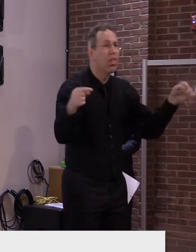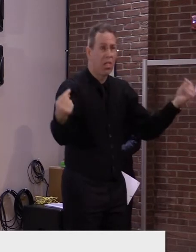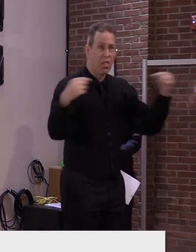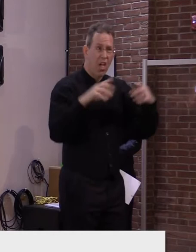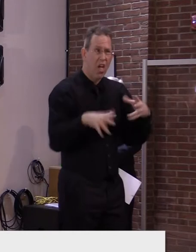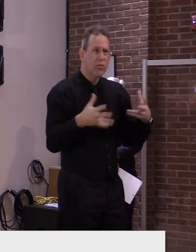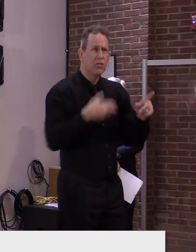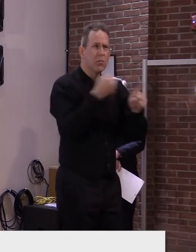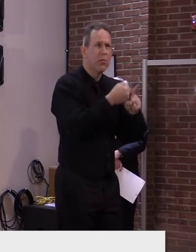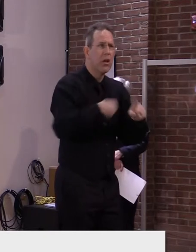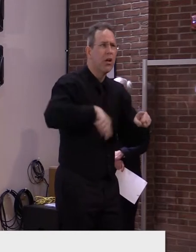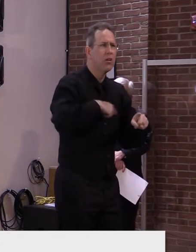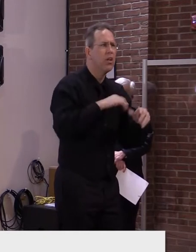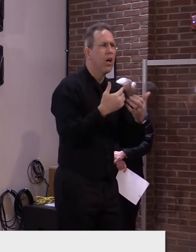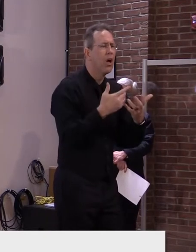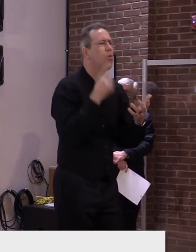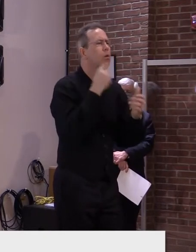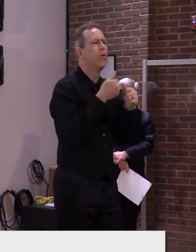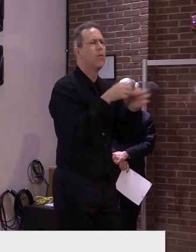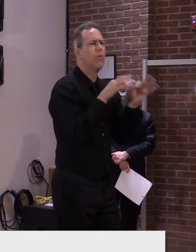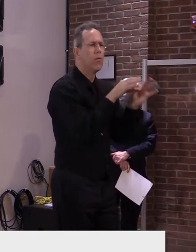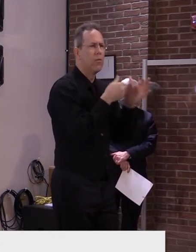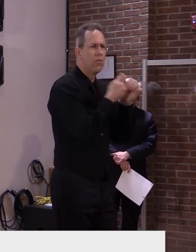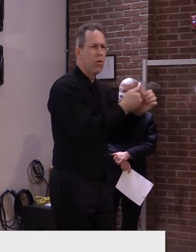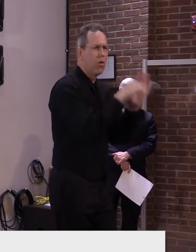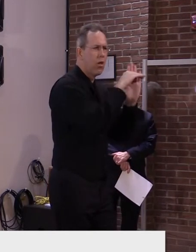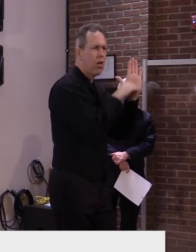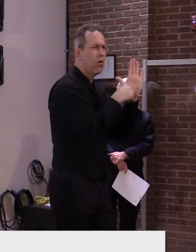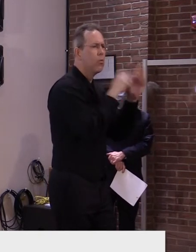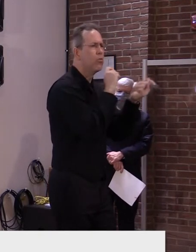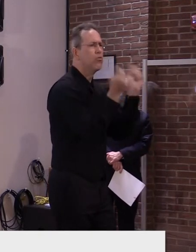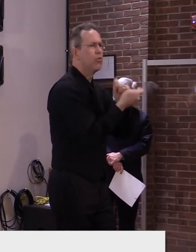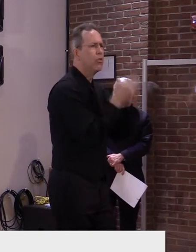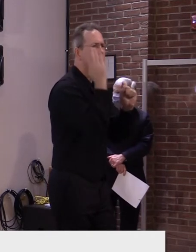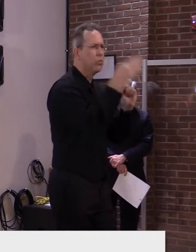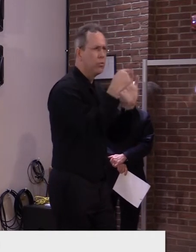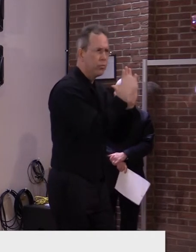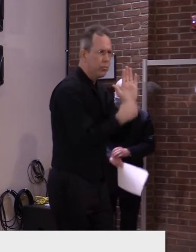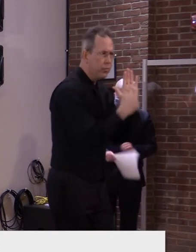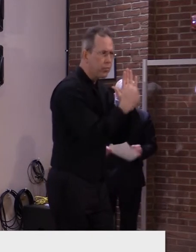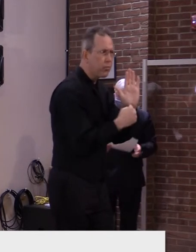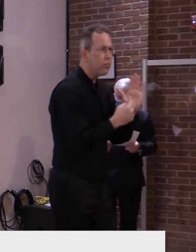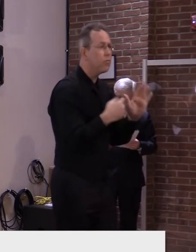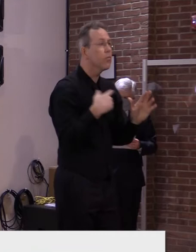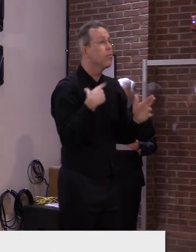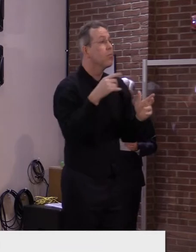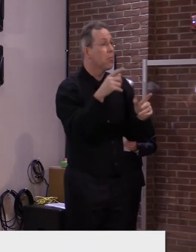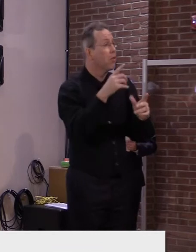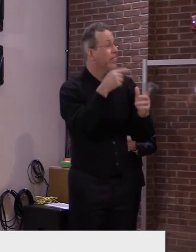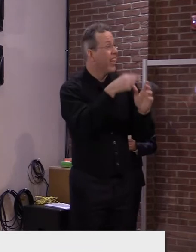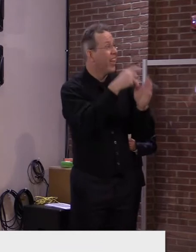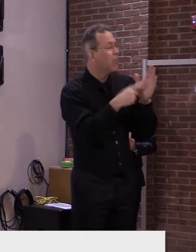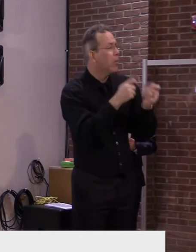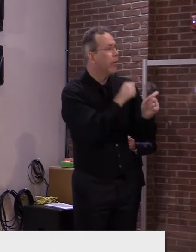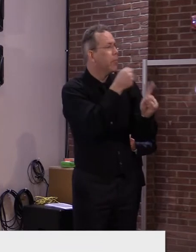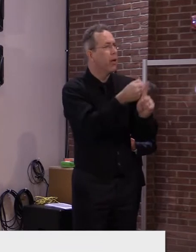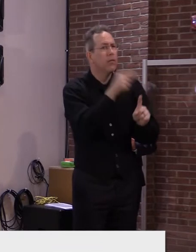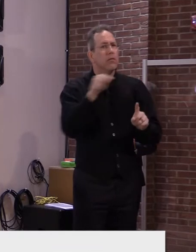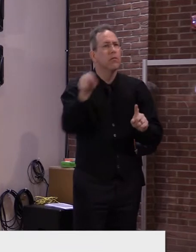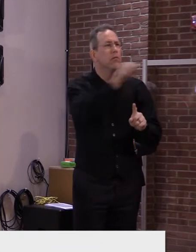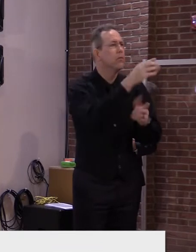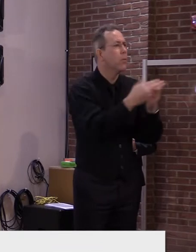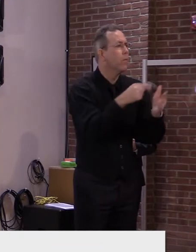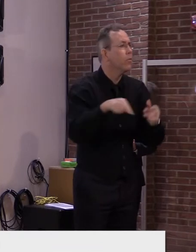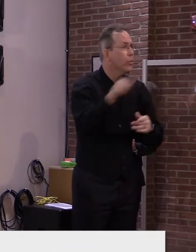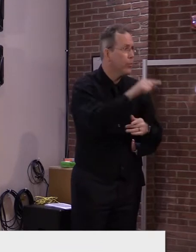And as a result, we found many things it could impact. There are literally dozens of what if and